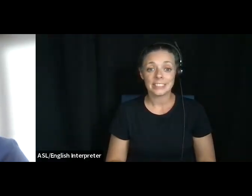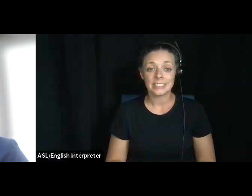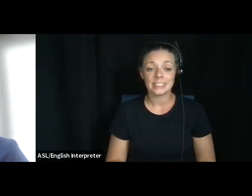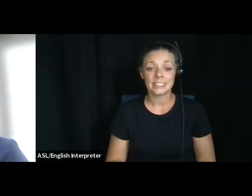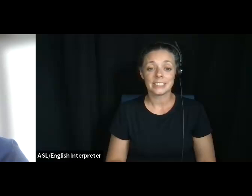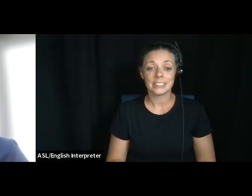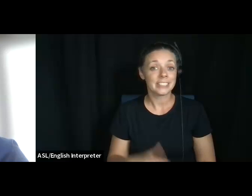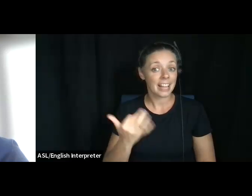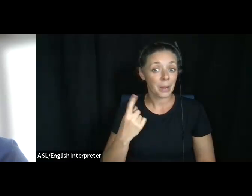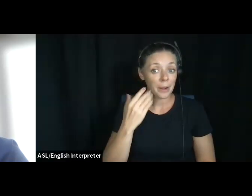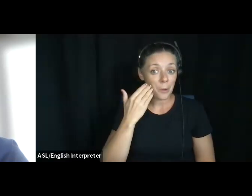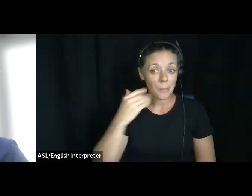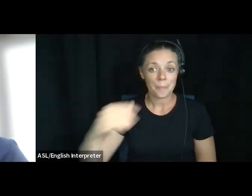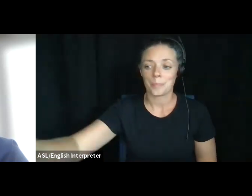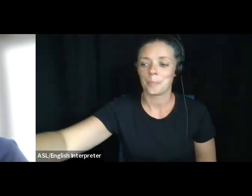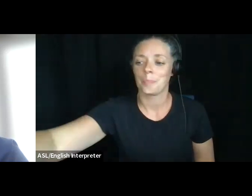Anybody know